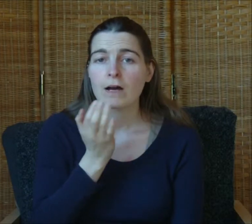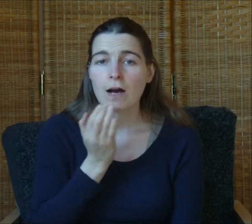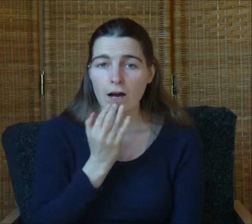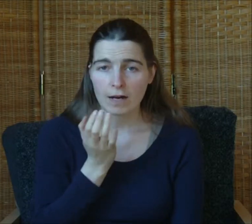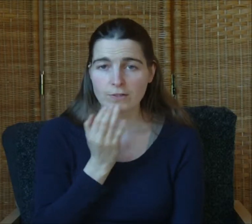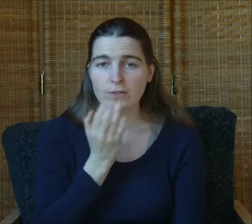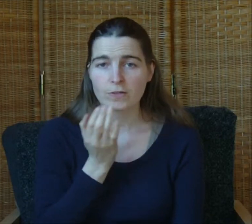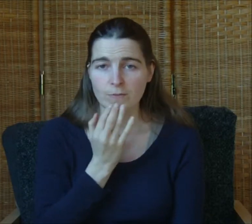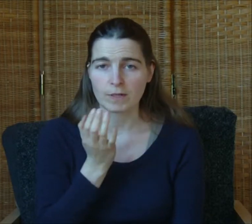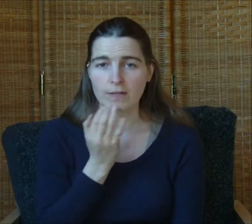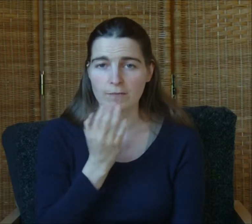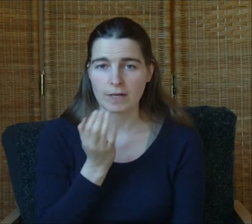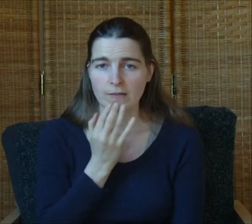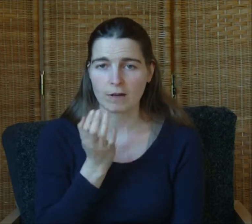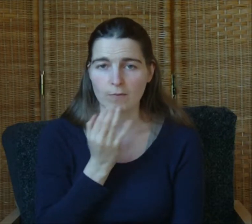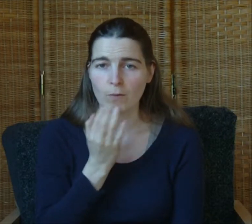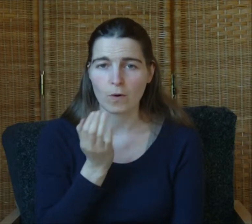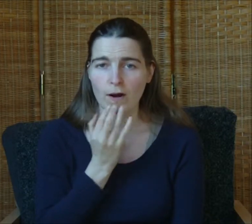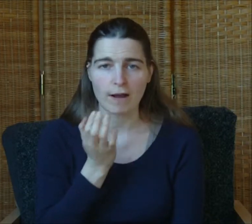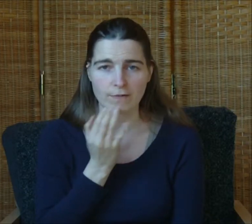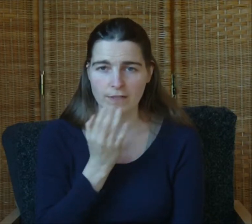I choose to believe in myself more everyday.